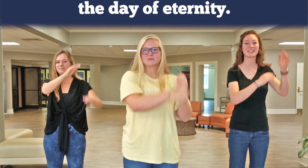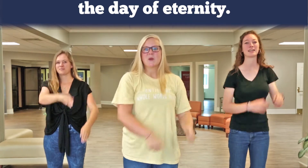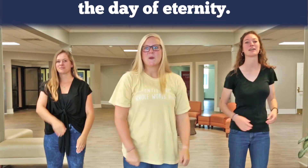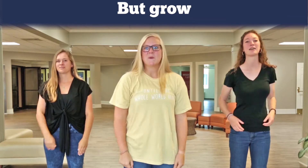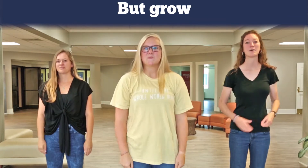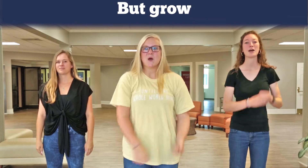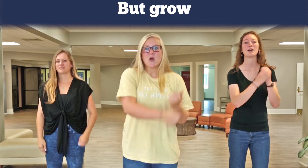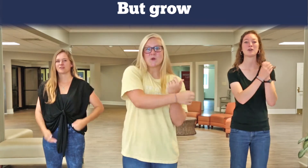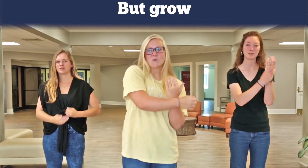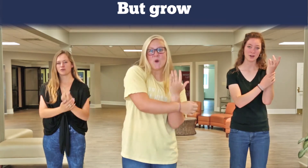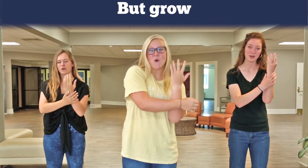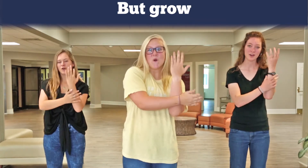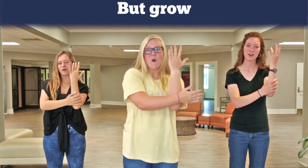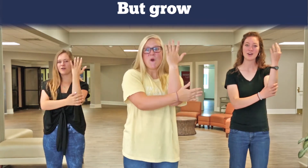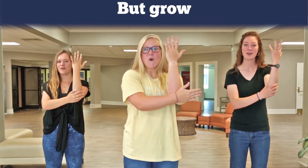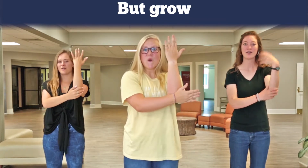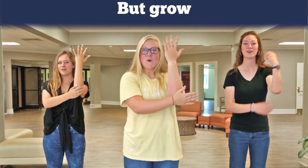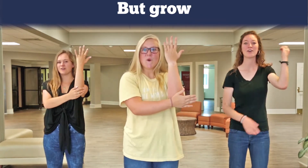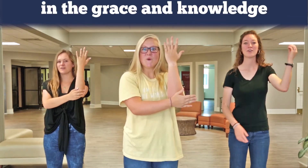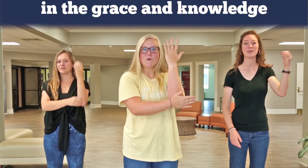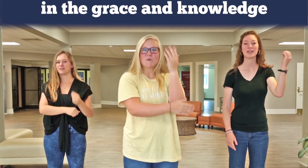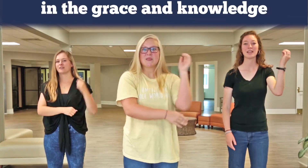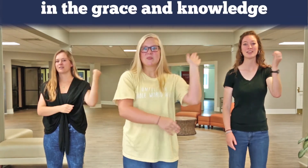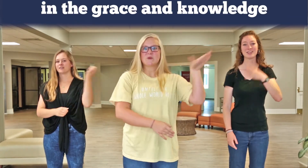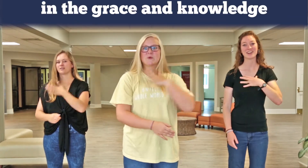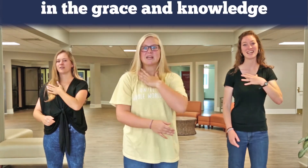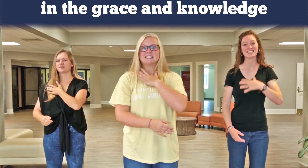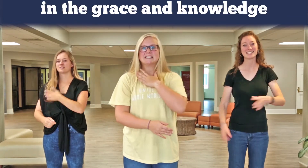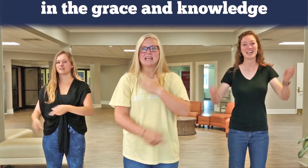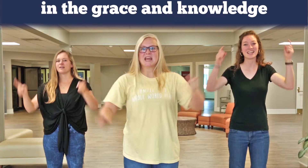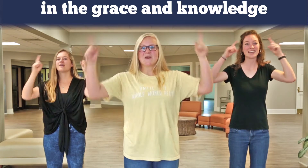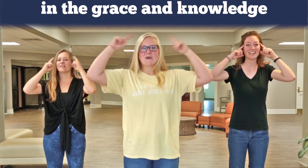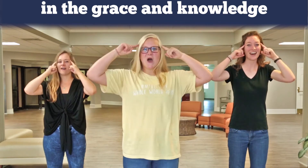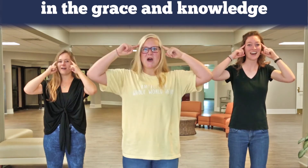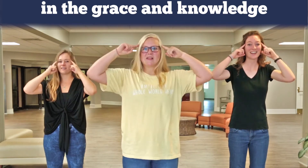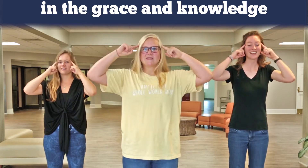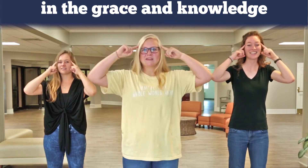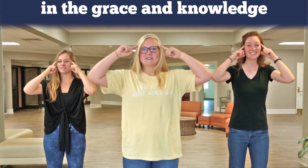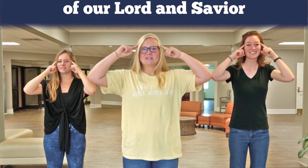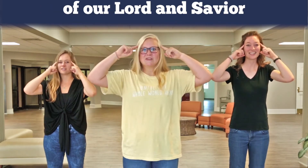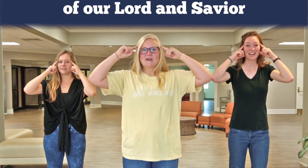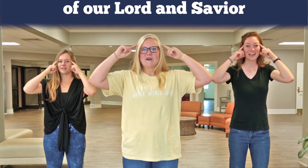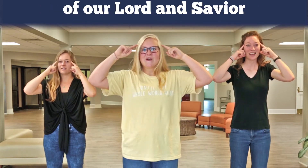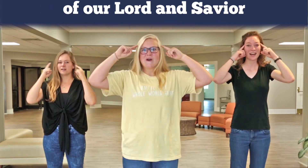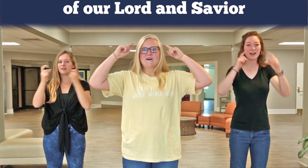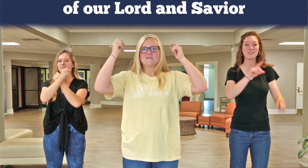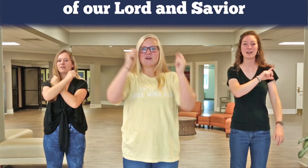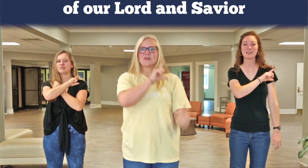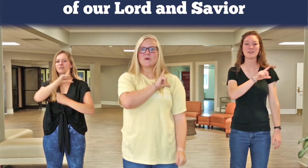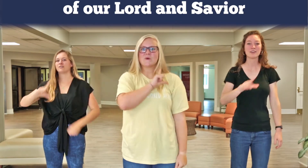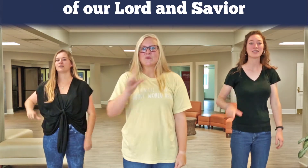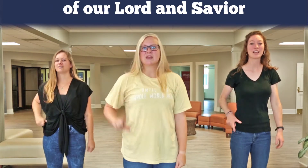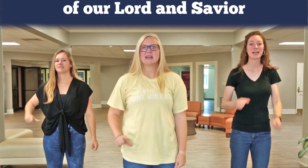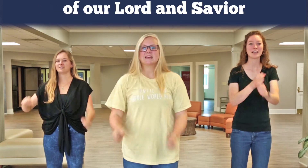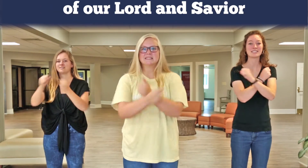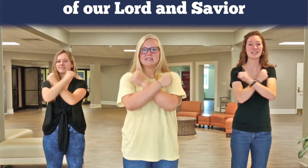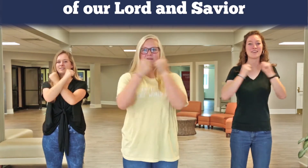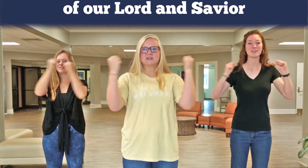But grow in the grace and knowledge Of our Lord and Savior